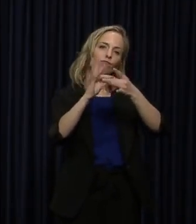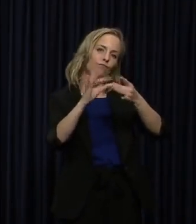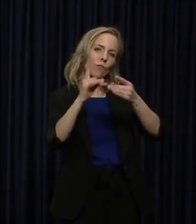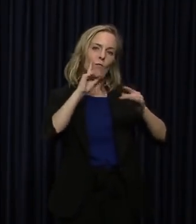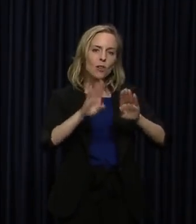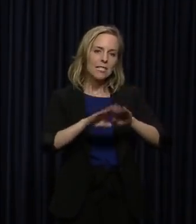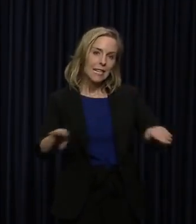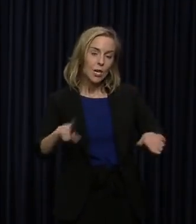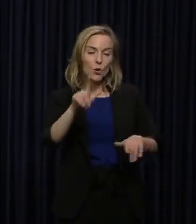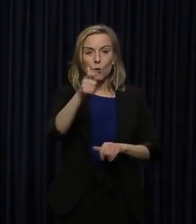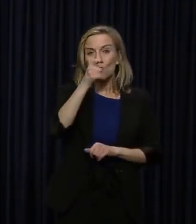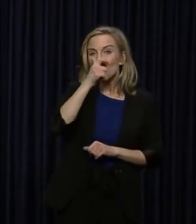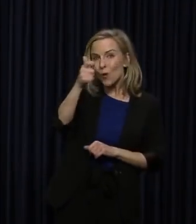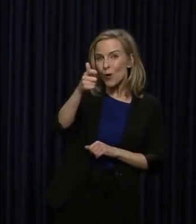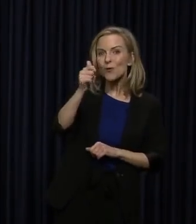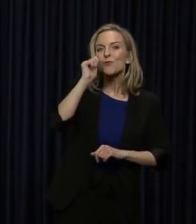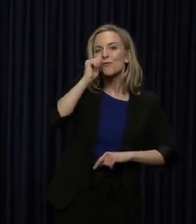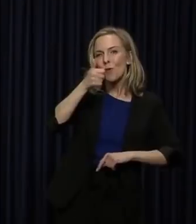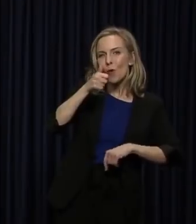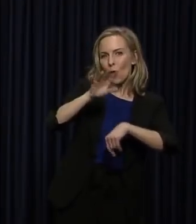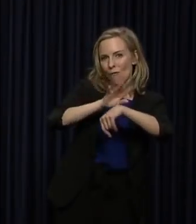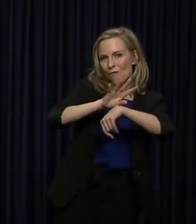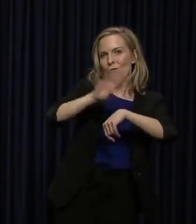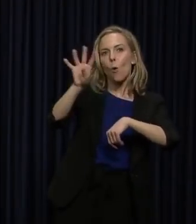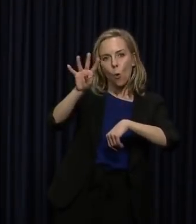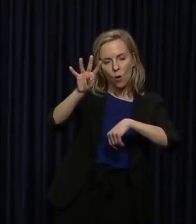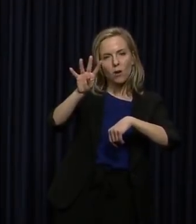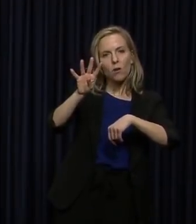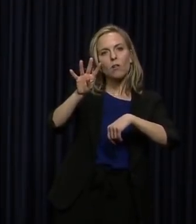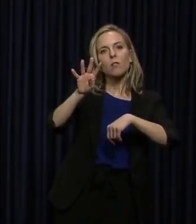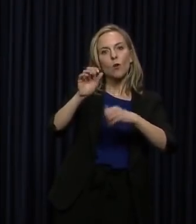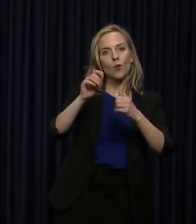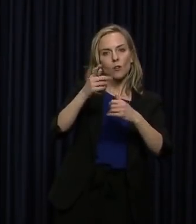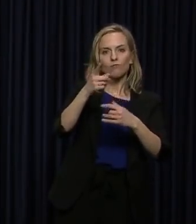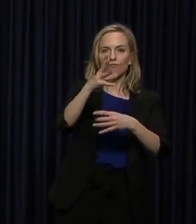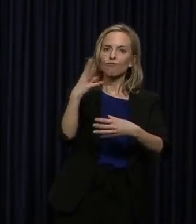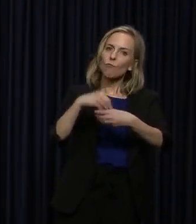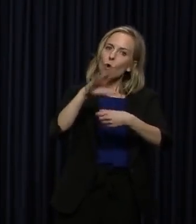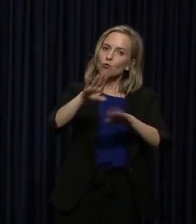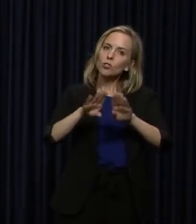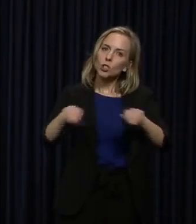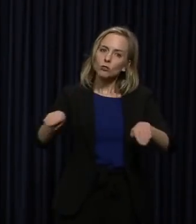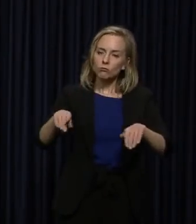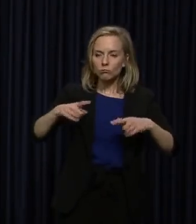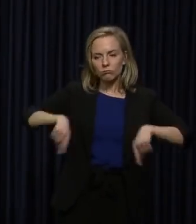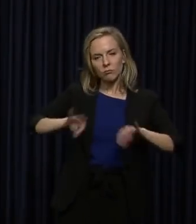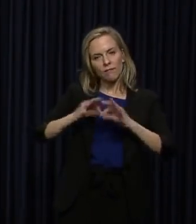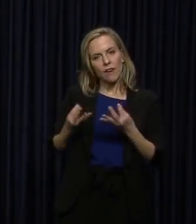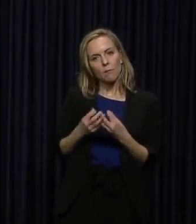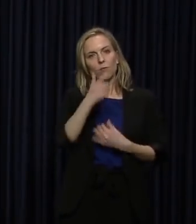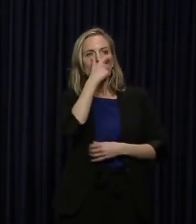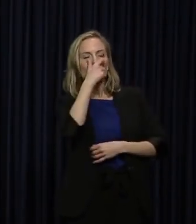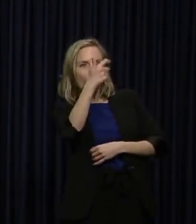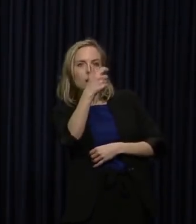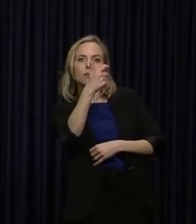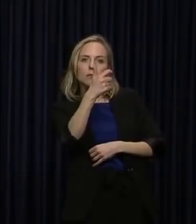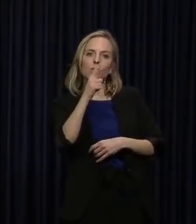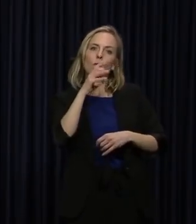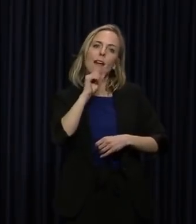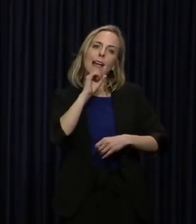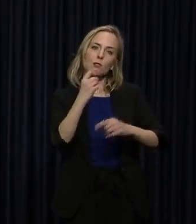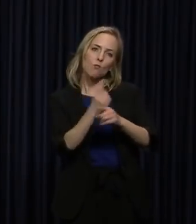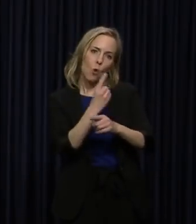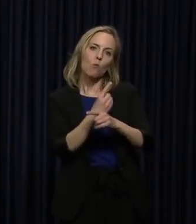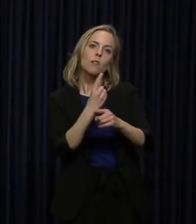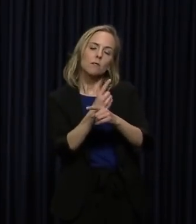So if you want to tune in, we'll do it tomorrow at 4 with your children. We'll start with that, and then we'll move